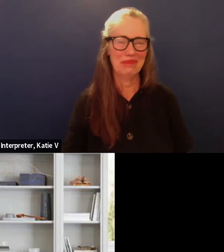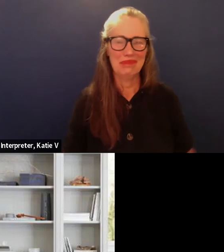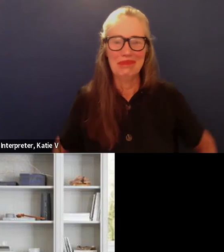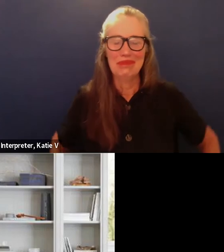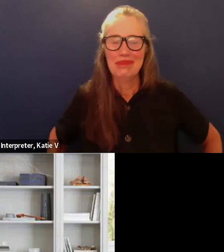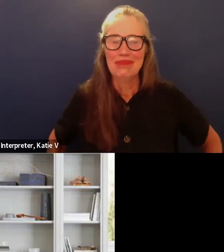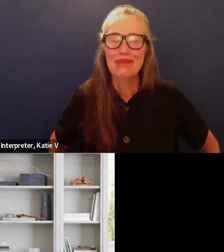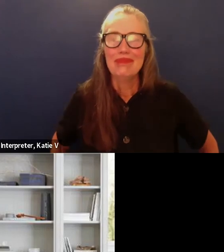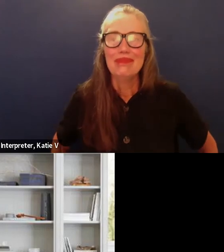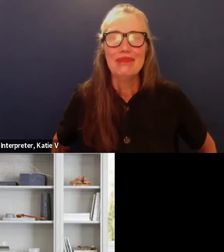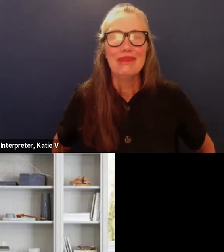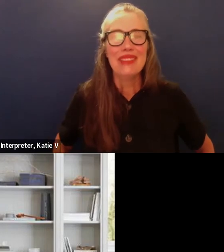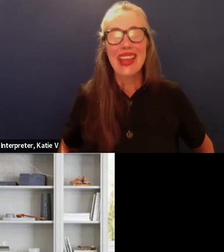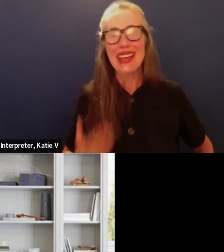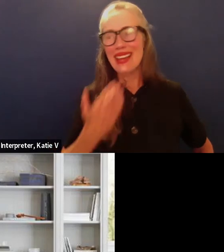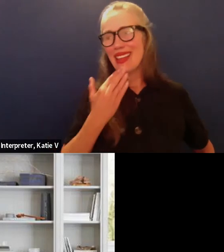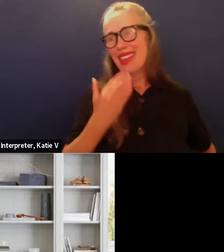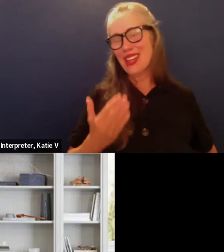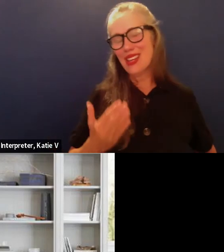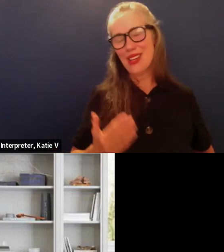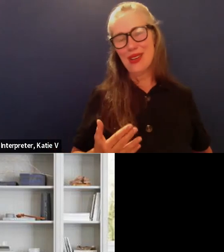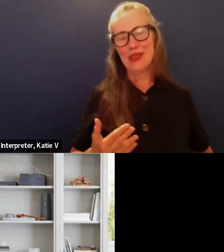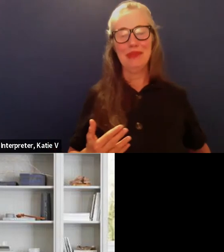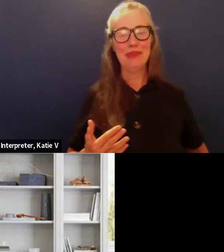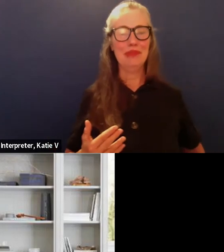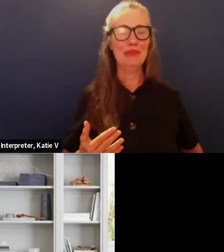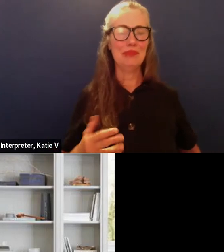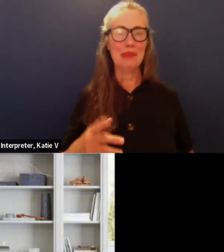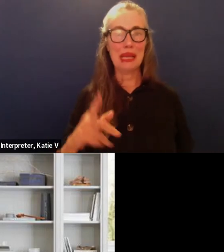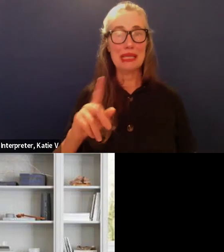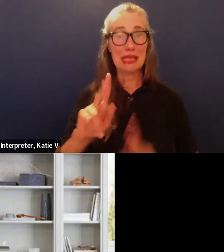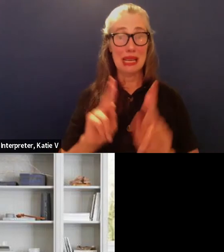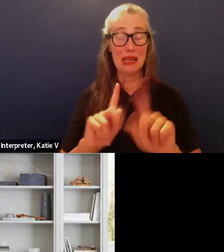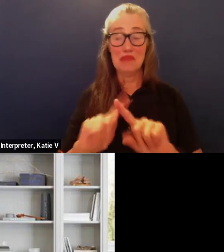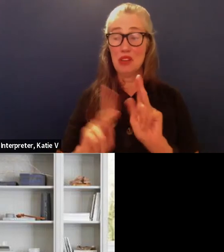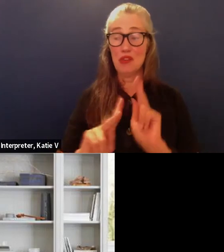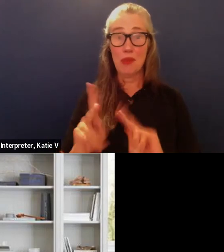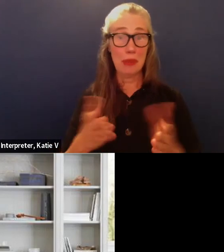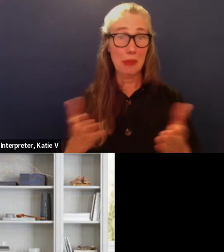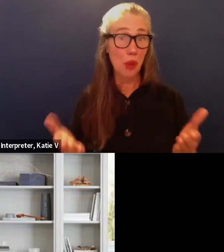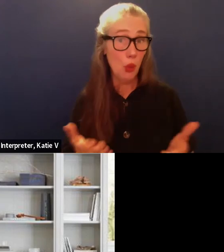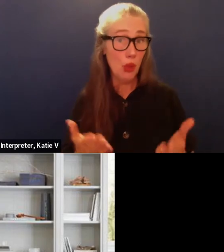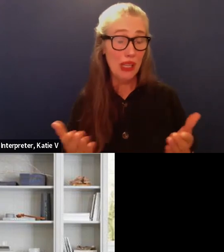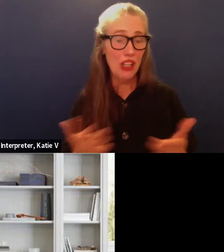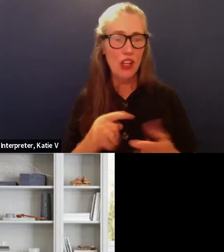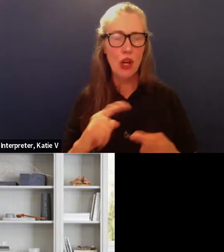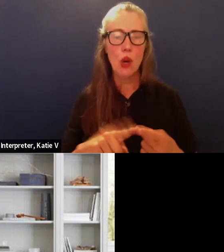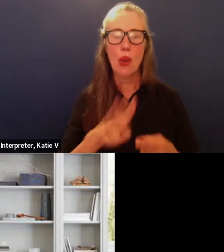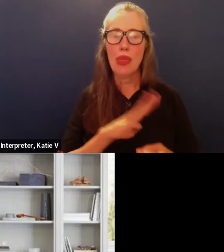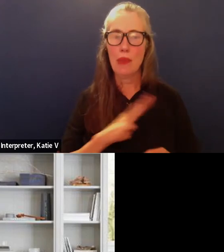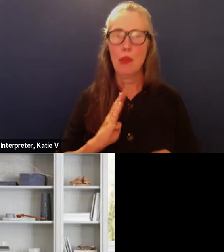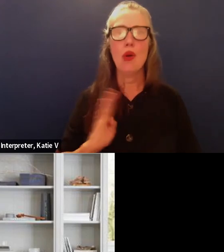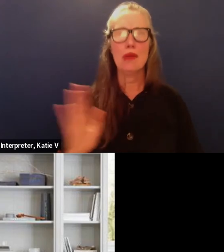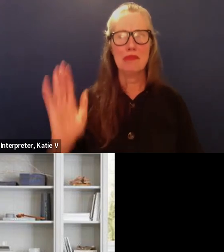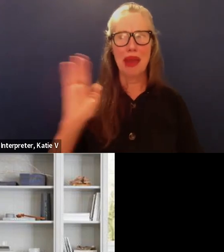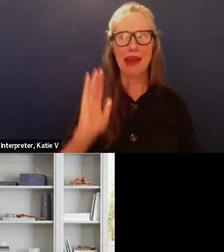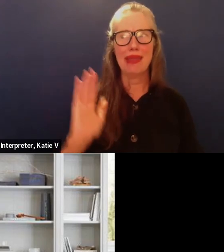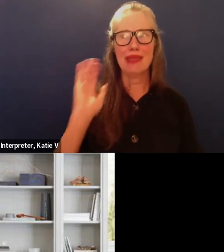Yeah, thank you. I just want to – again, because different folks were here, but we really – when we – when the board at the time